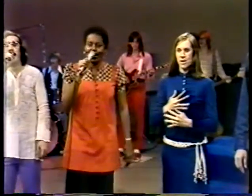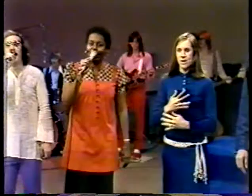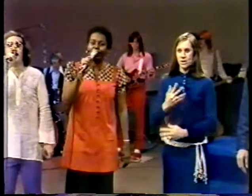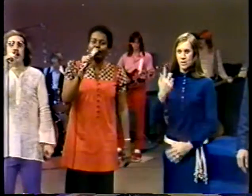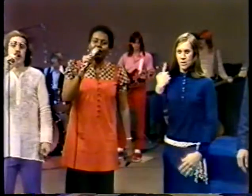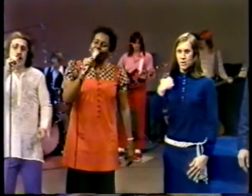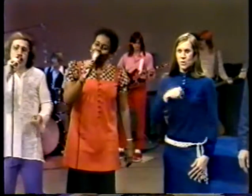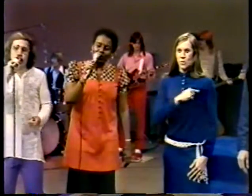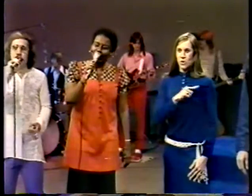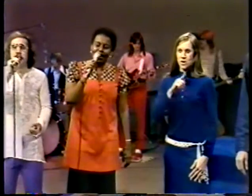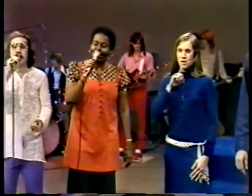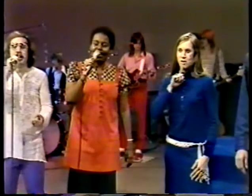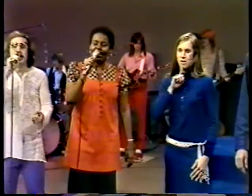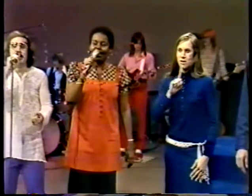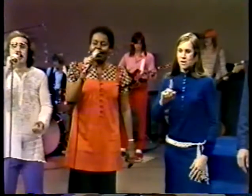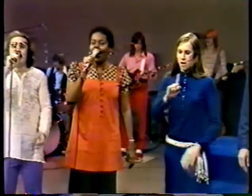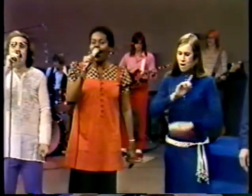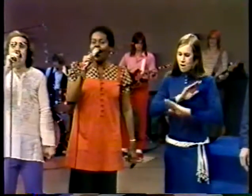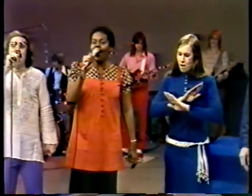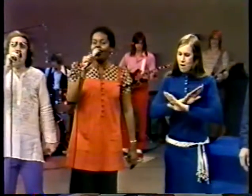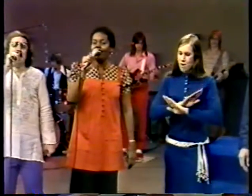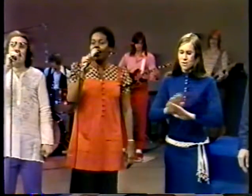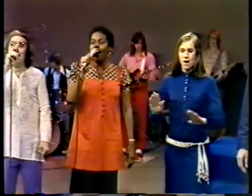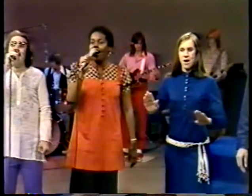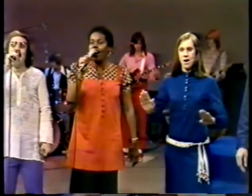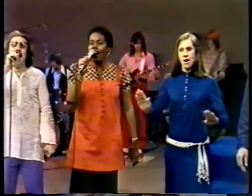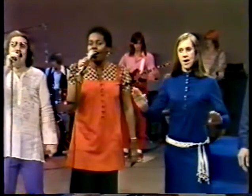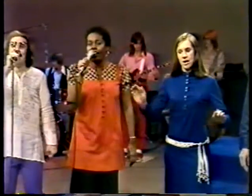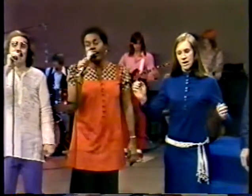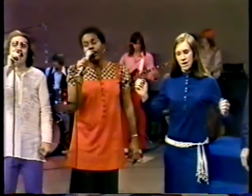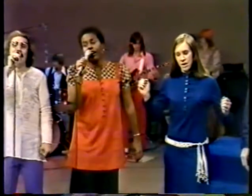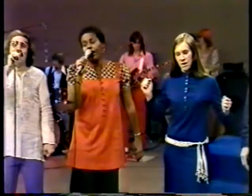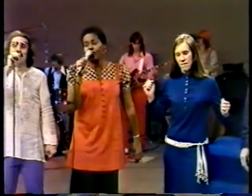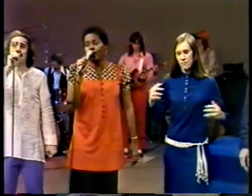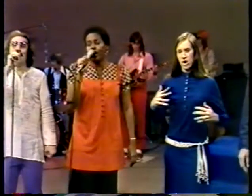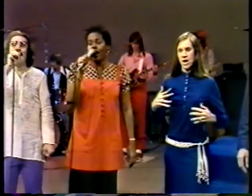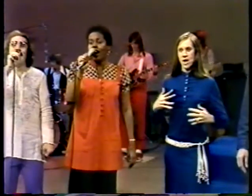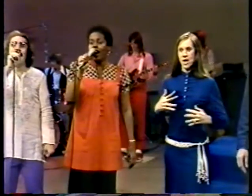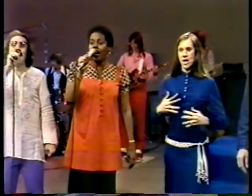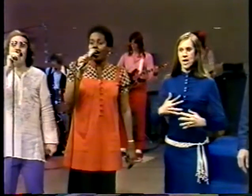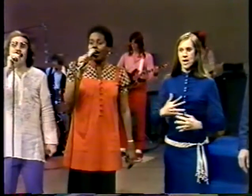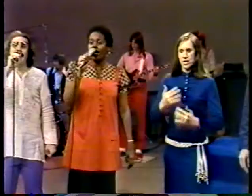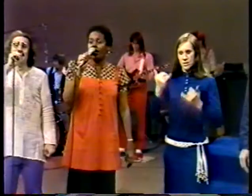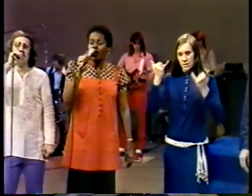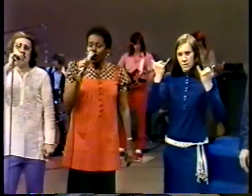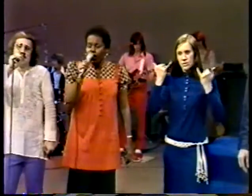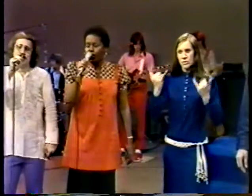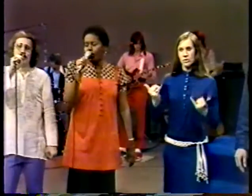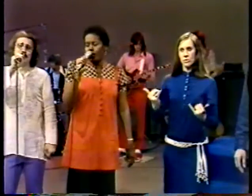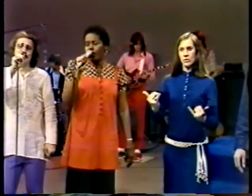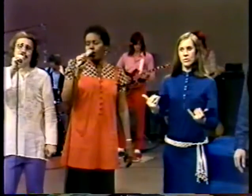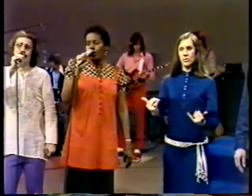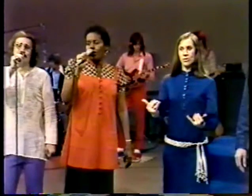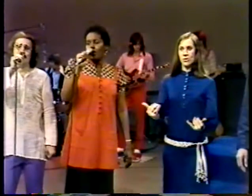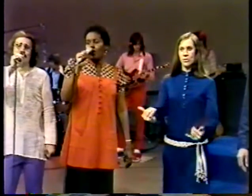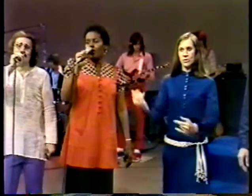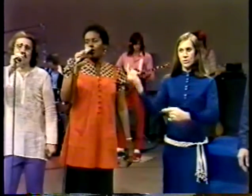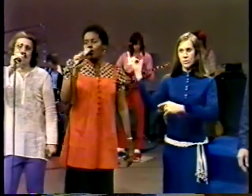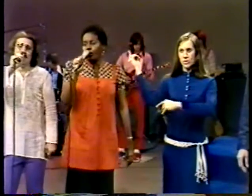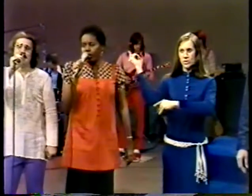We are not afraid today